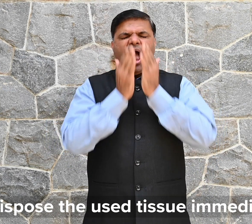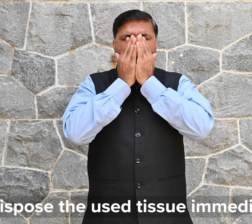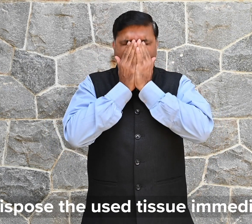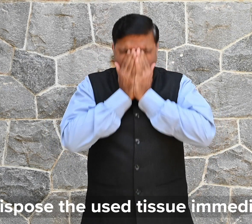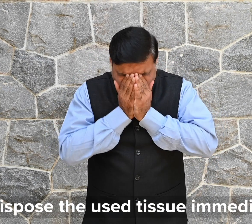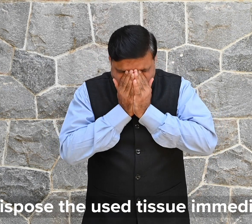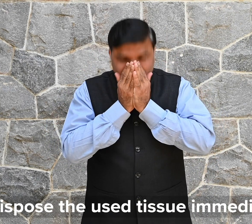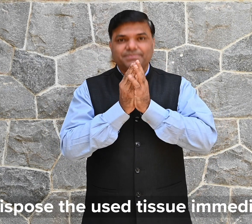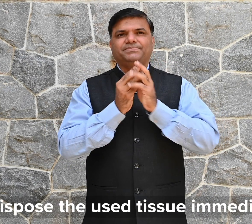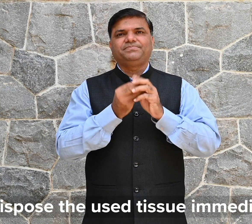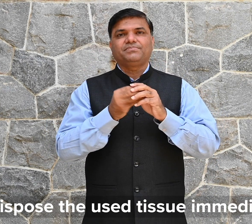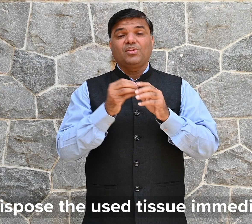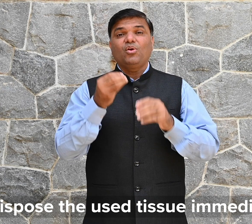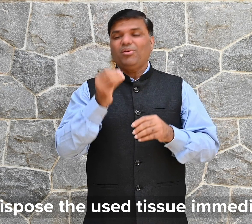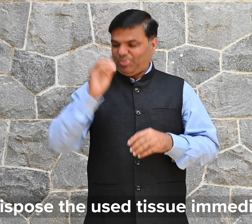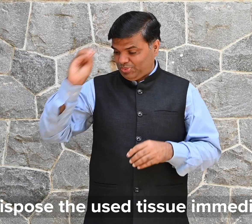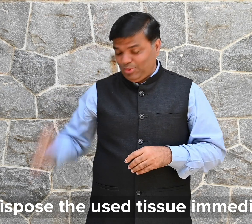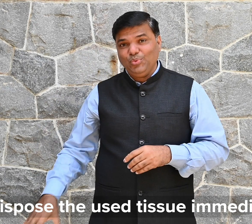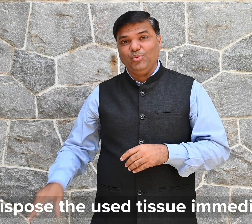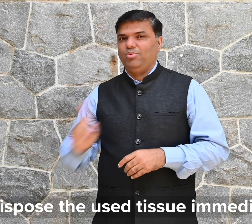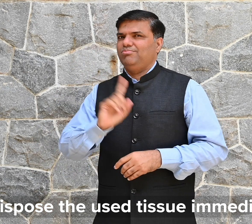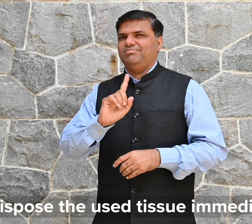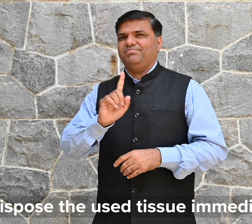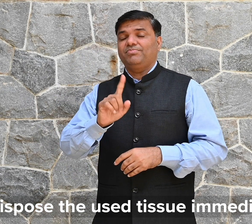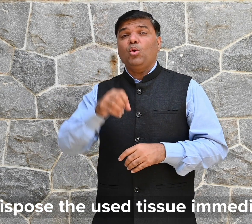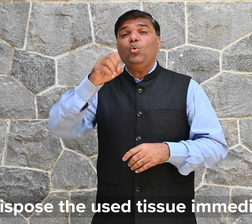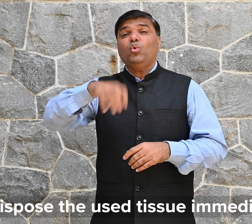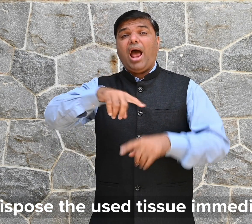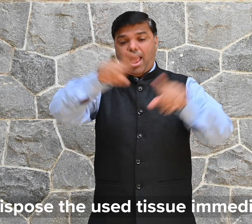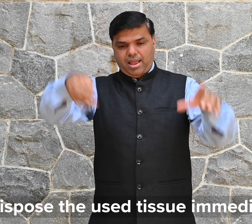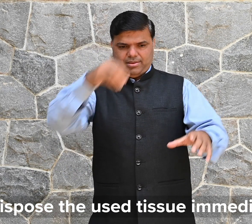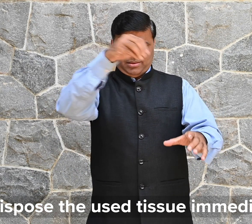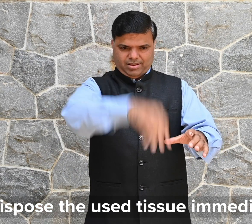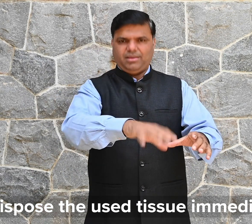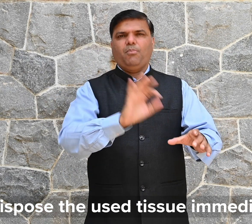sneeze and then dispose of the tissue immediately.